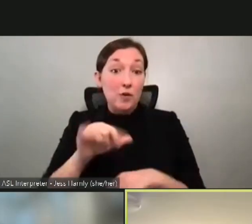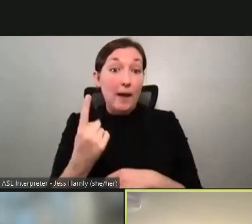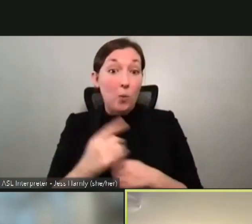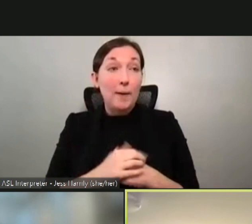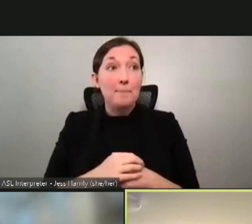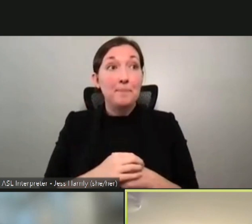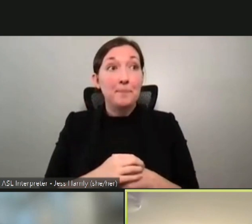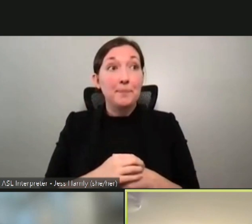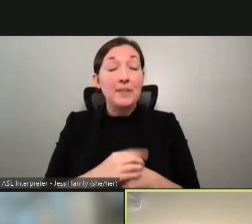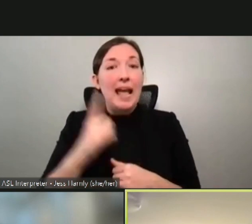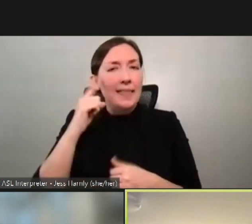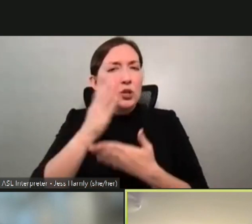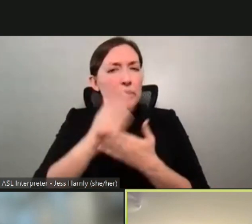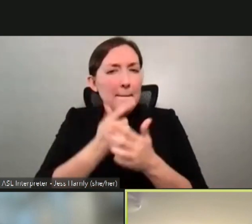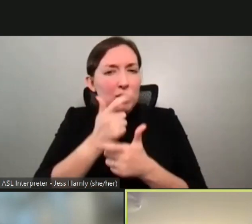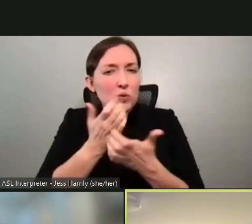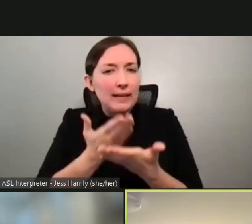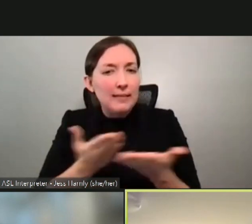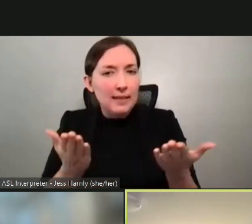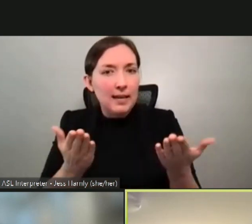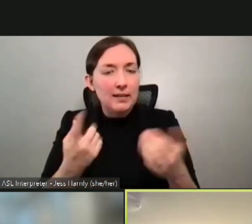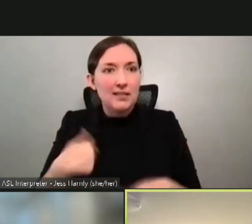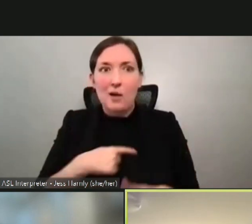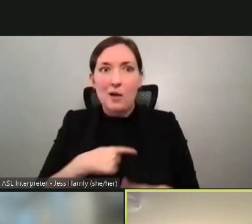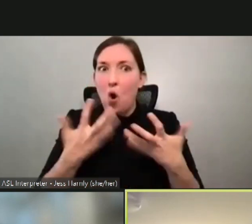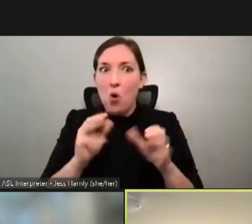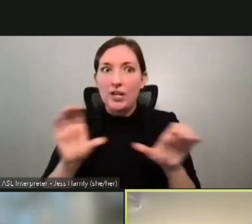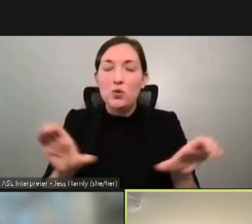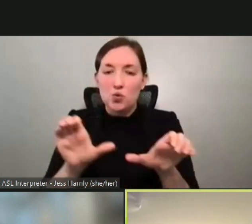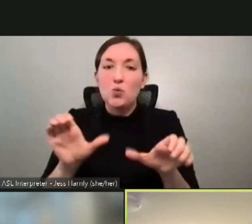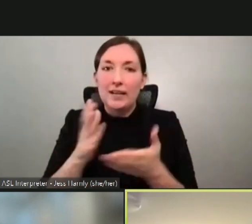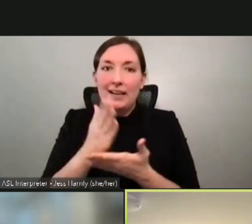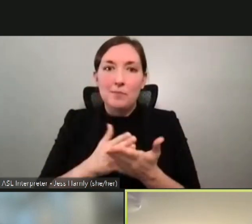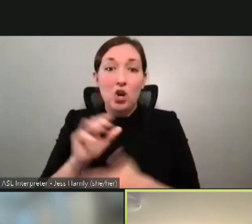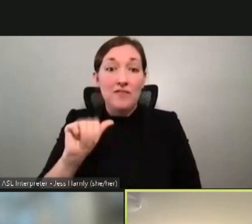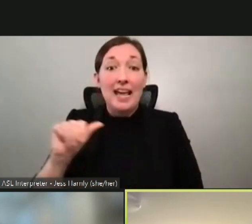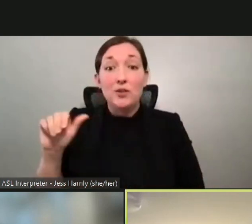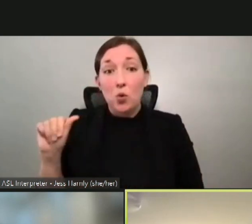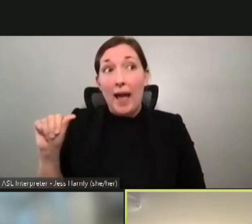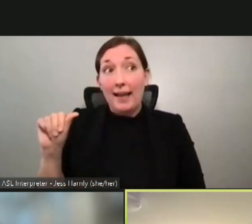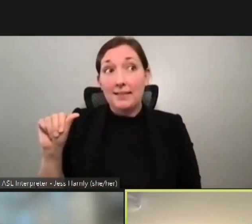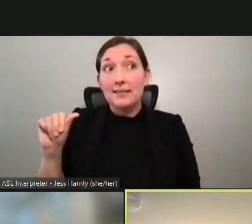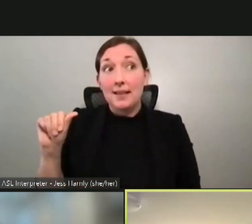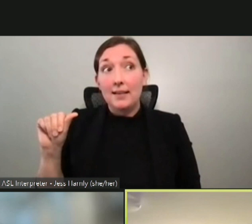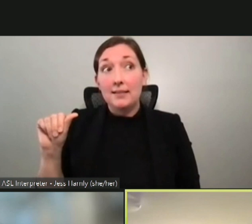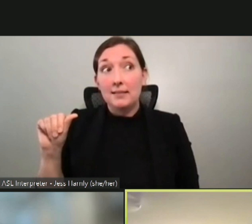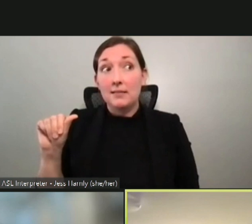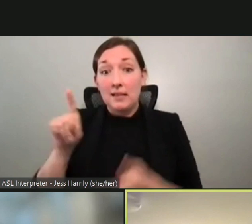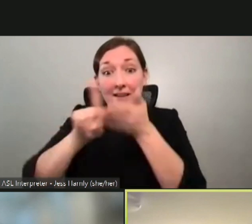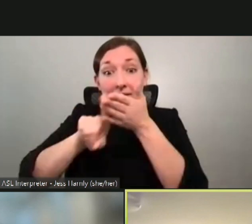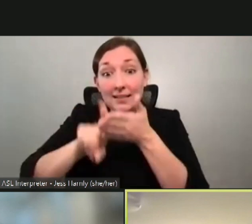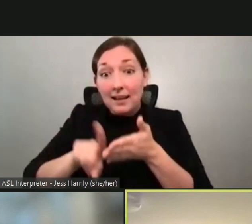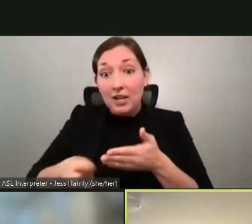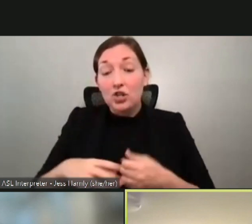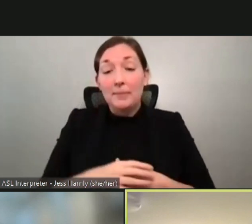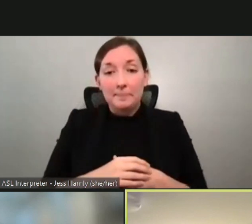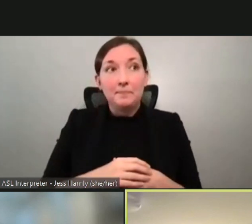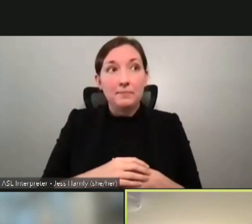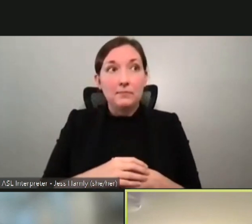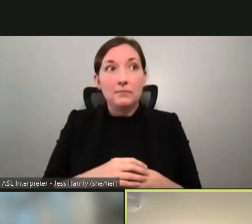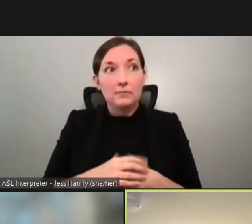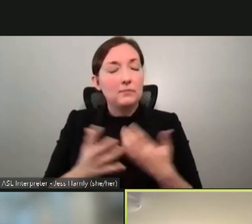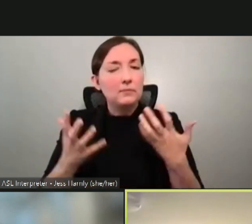there are some interesting things that we are already doing as part of the Astro Access investigation that already